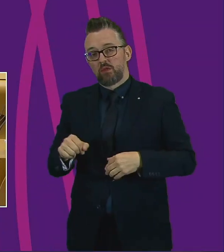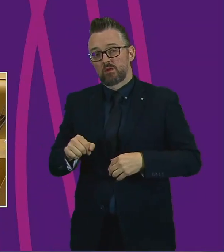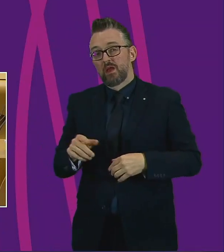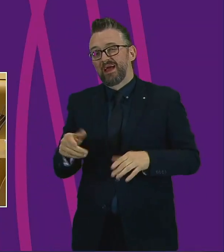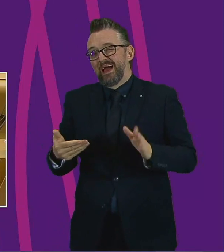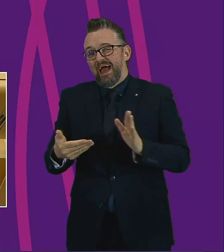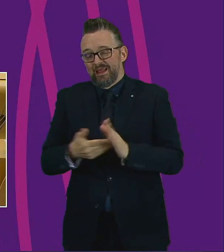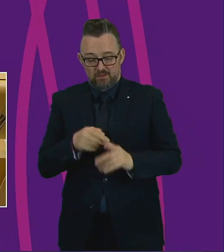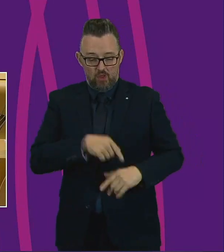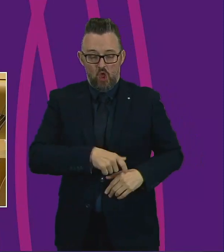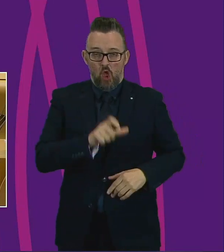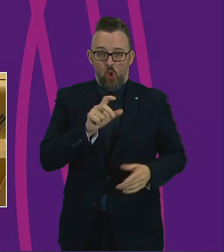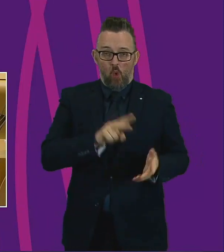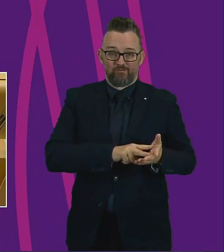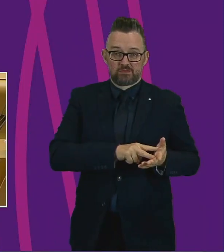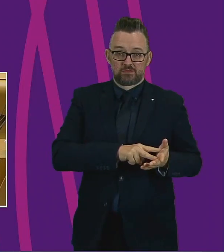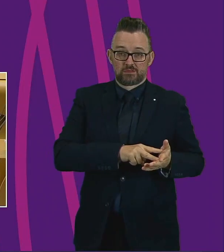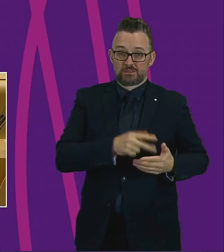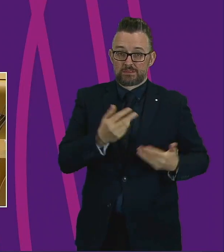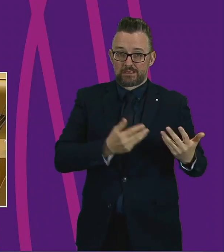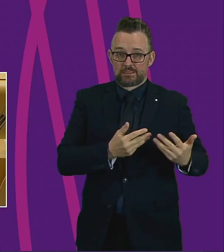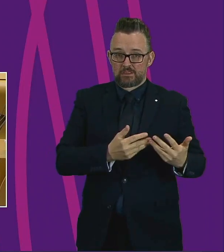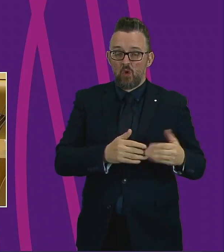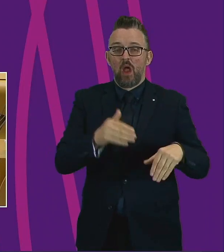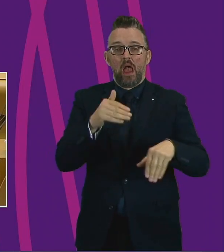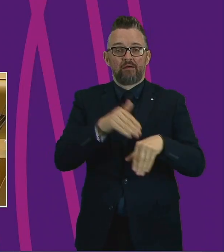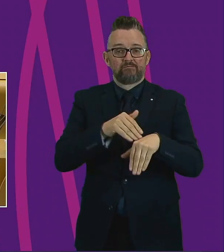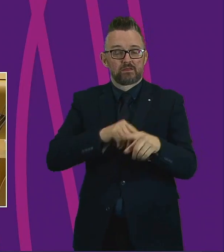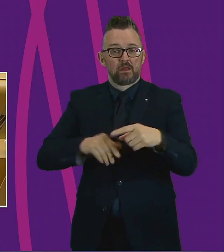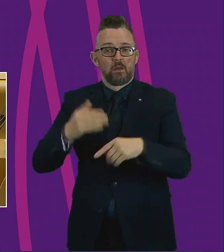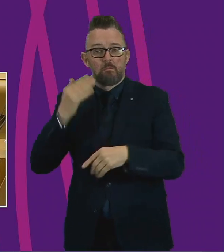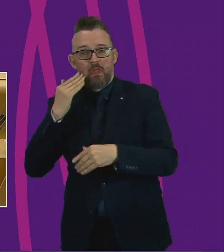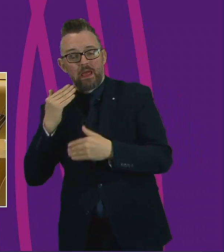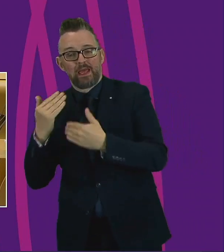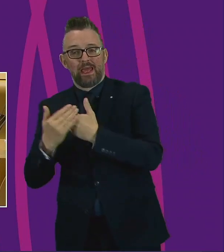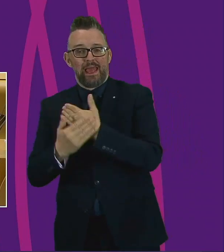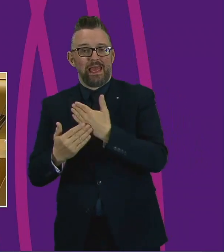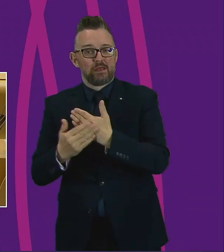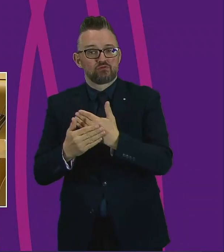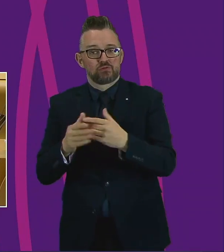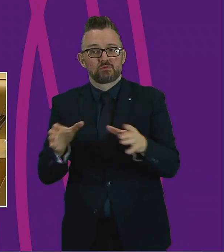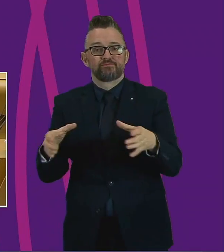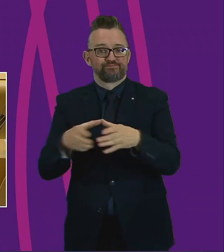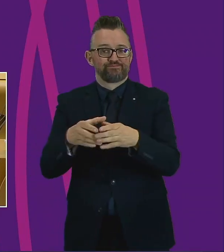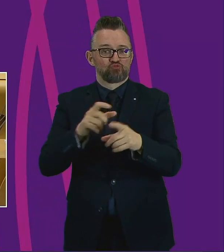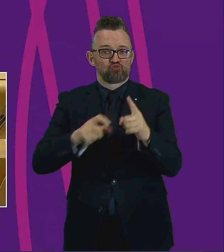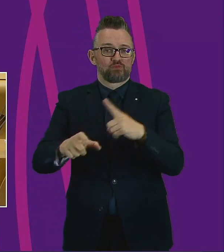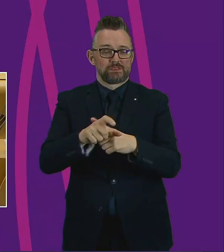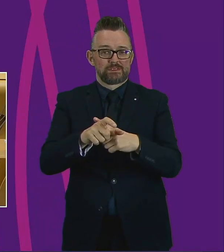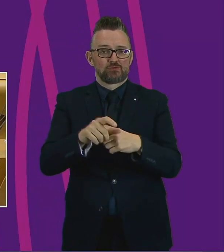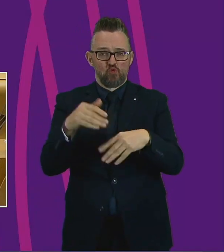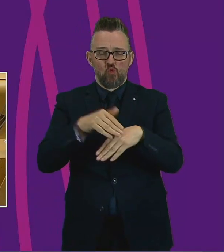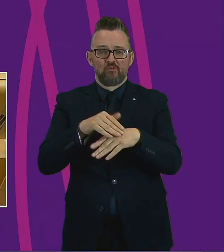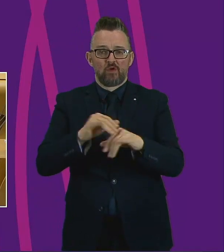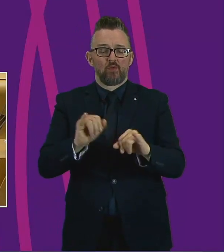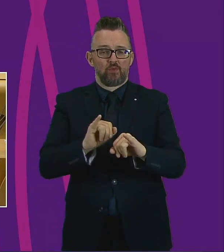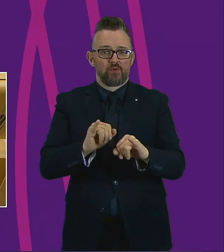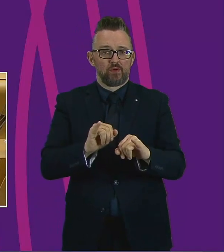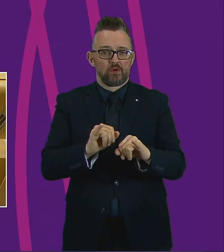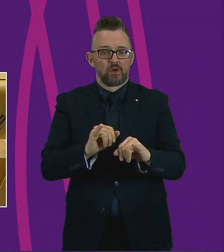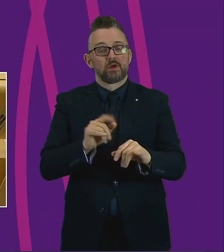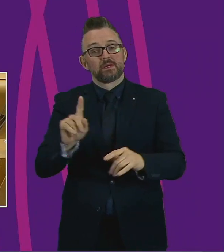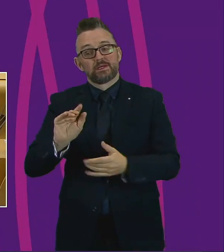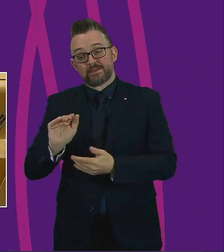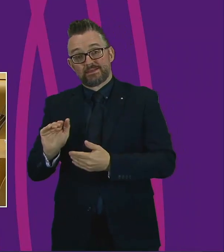-19 has disproportionately impacted on Black Asian members in our communities. And we've seen how services